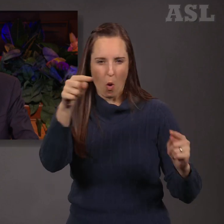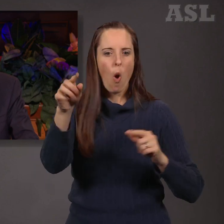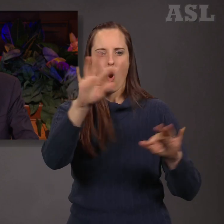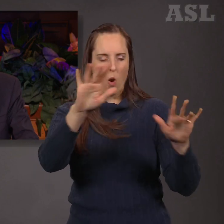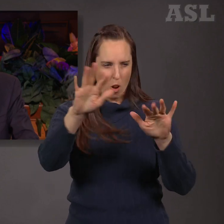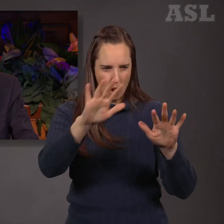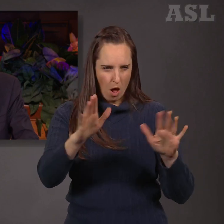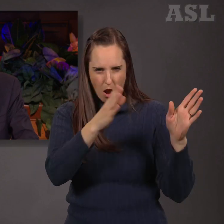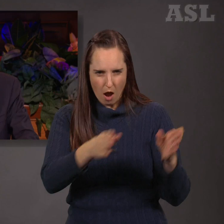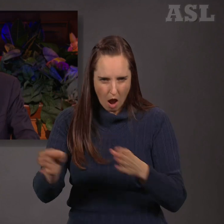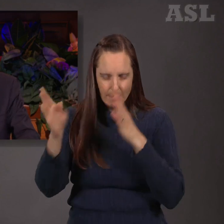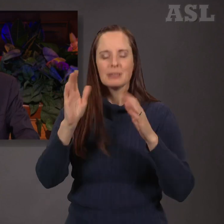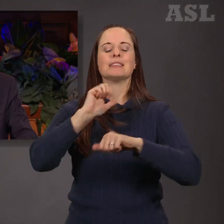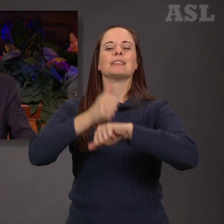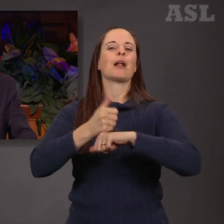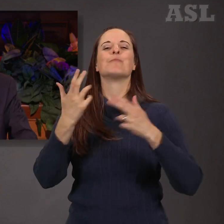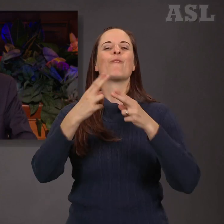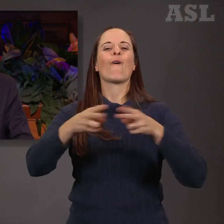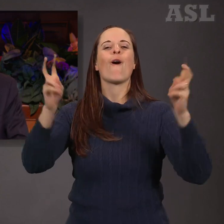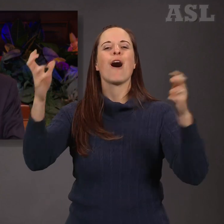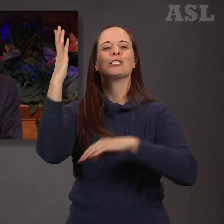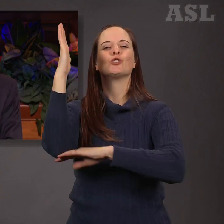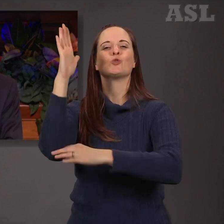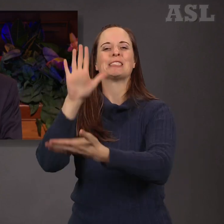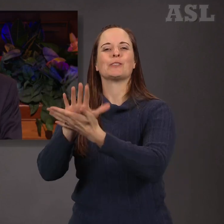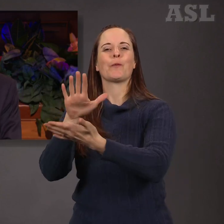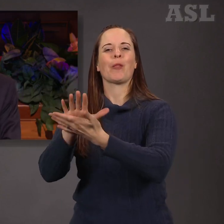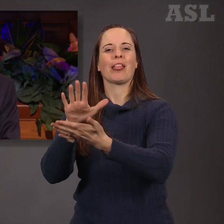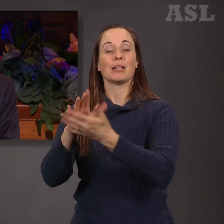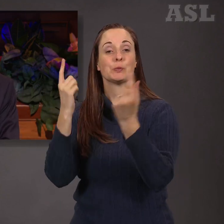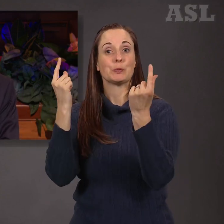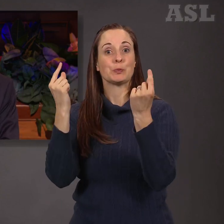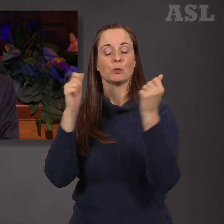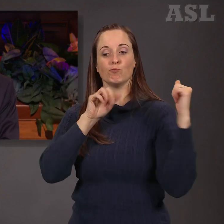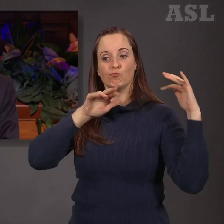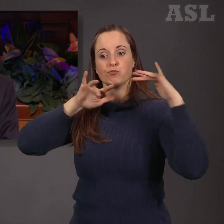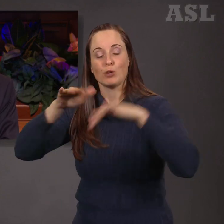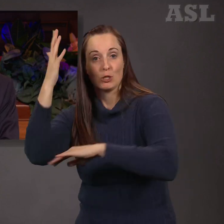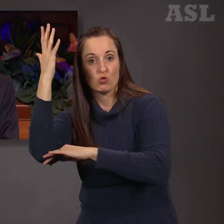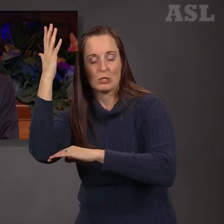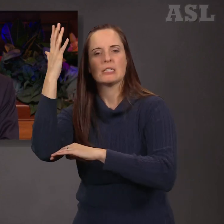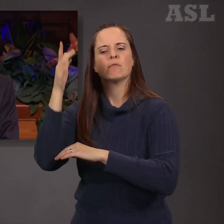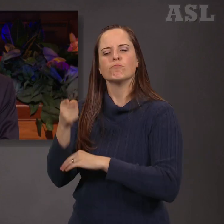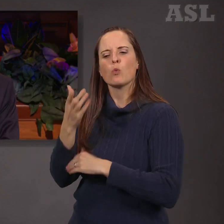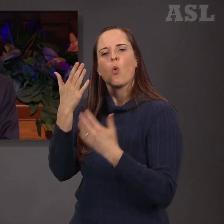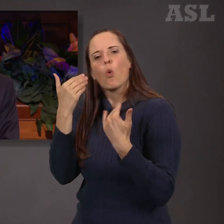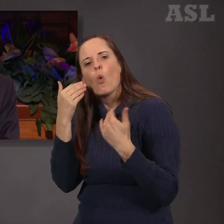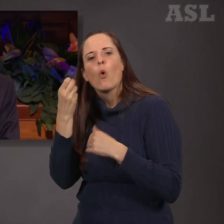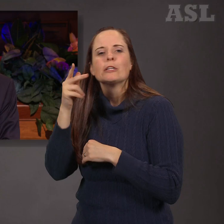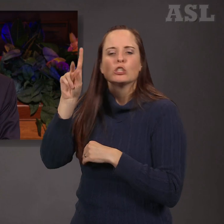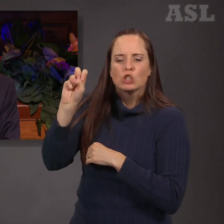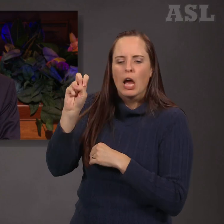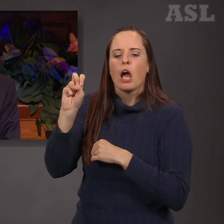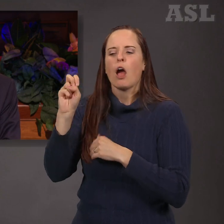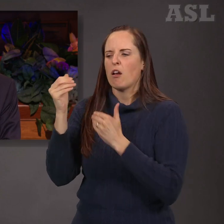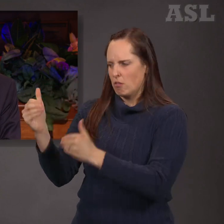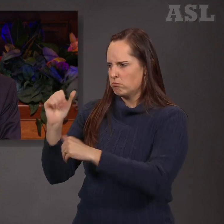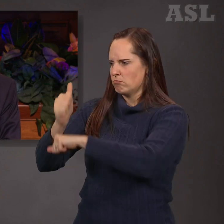where children were gathered for lessons under the shade of a tree. He did not wait for others to organize or